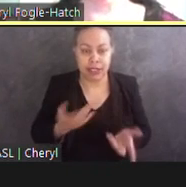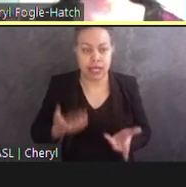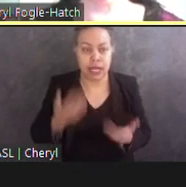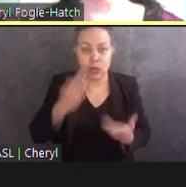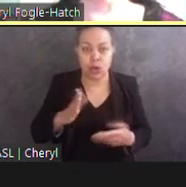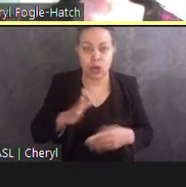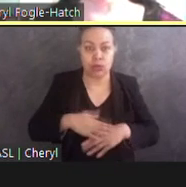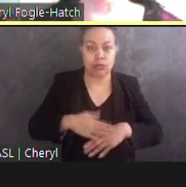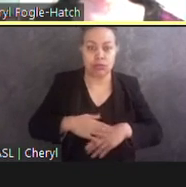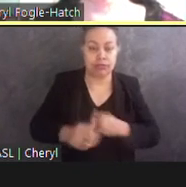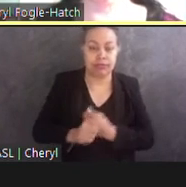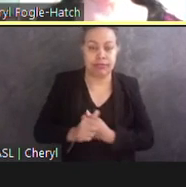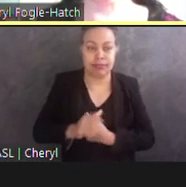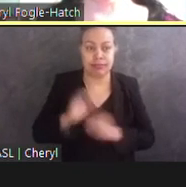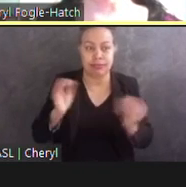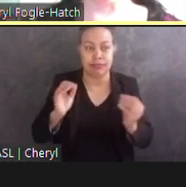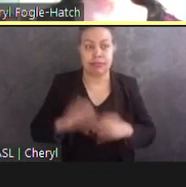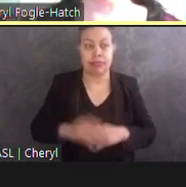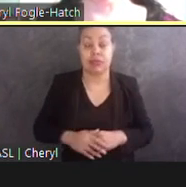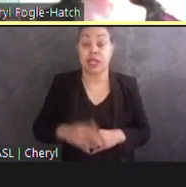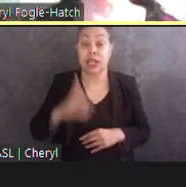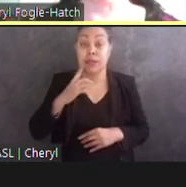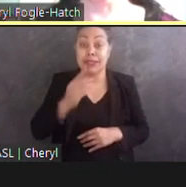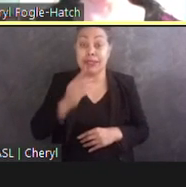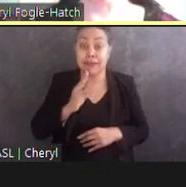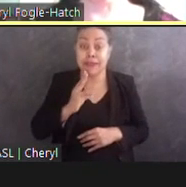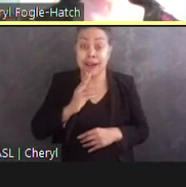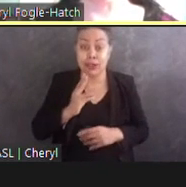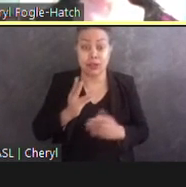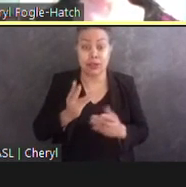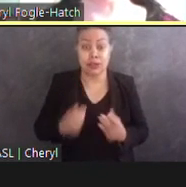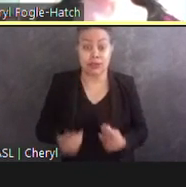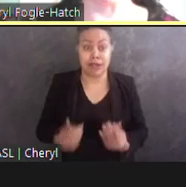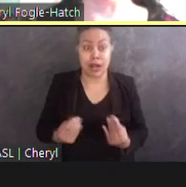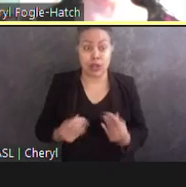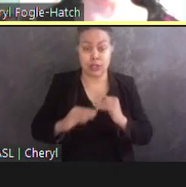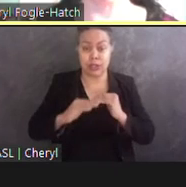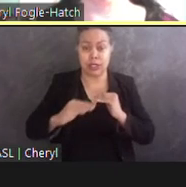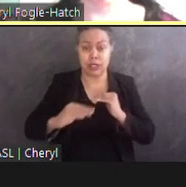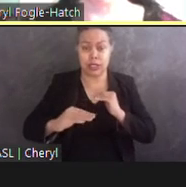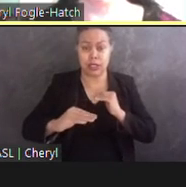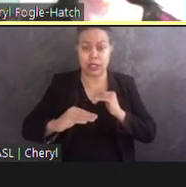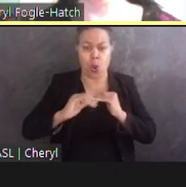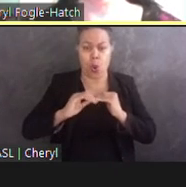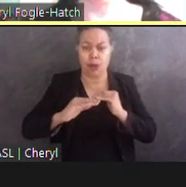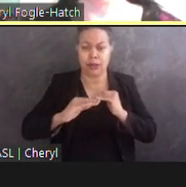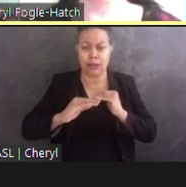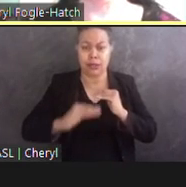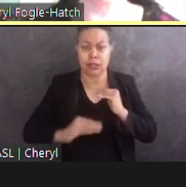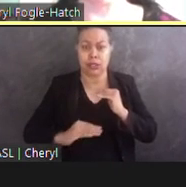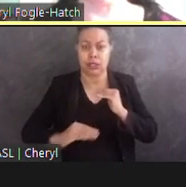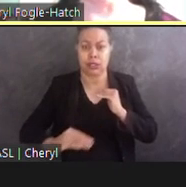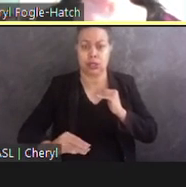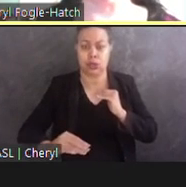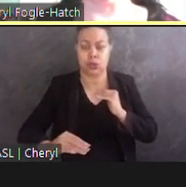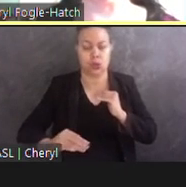inground, flush with or lower than the surrounding sidewalk, I had more trouble finding the barriers.